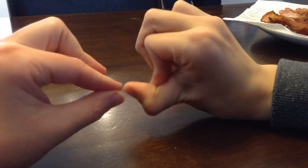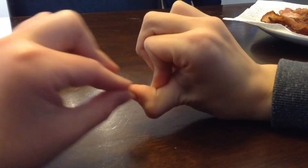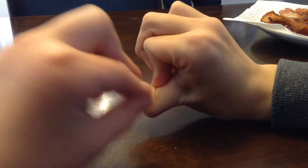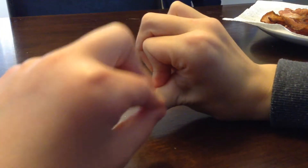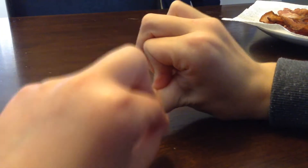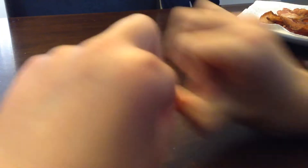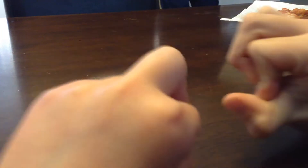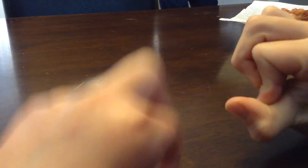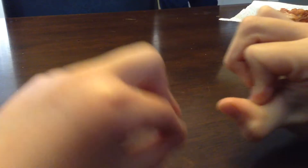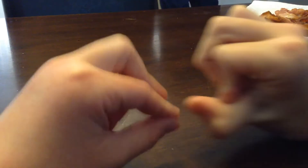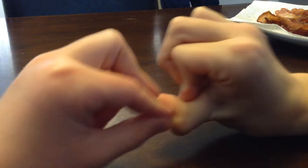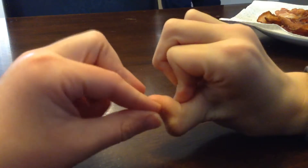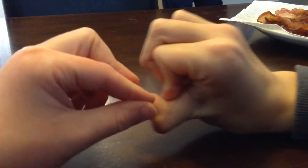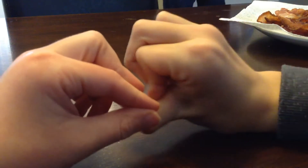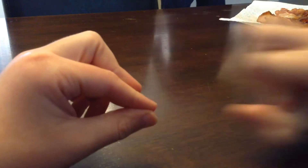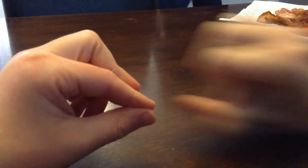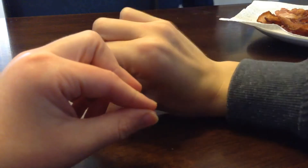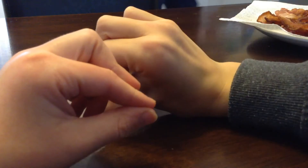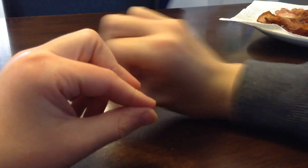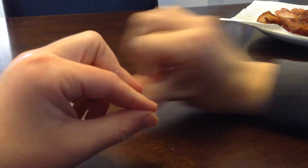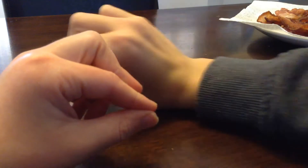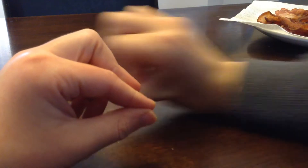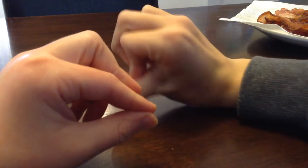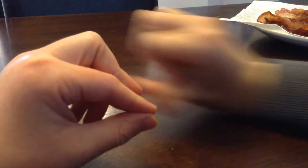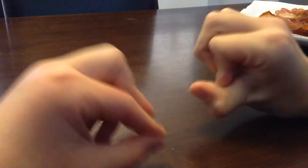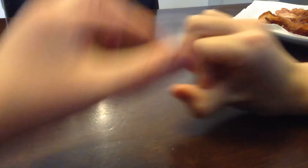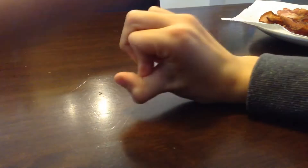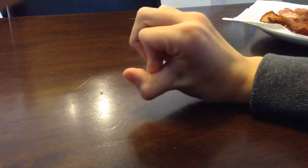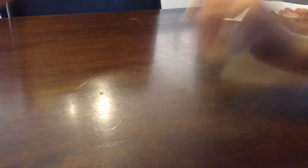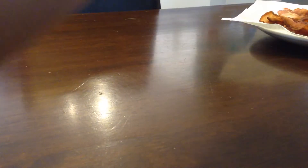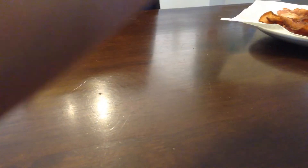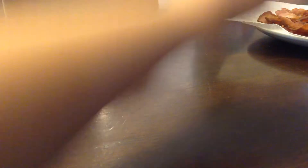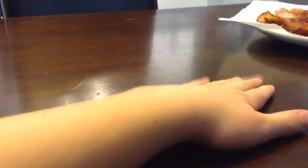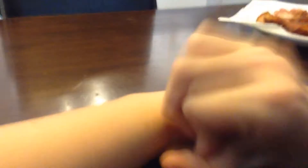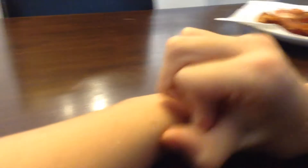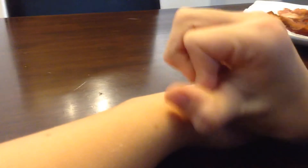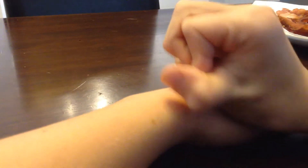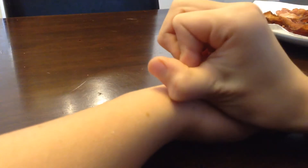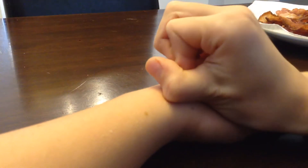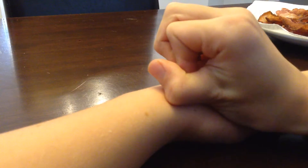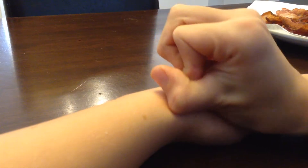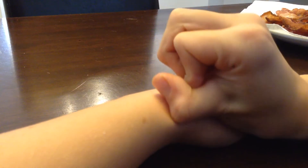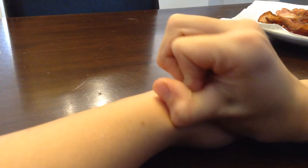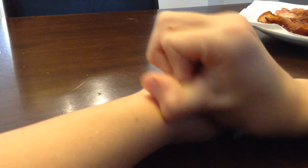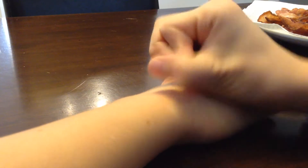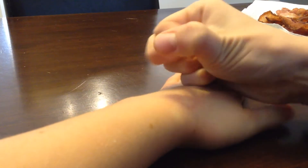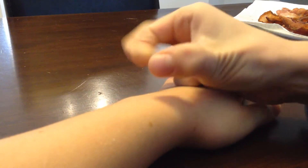Like this? Like this? Oh. That's weird. John Cena! Who do you? Yes. Ouch!